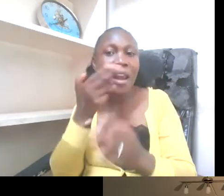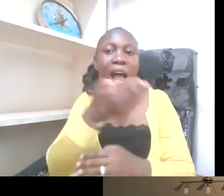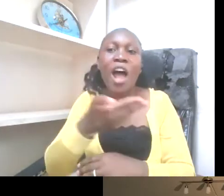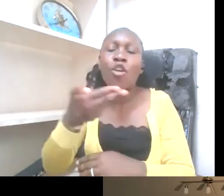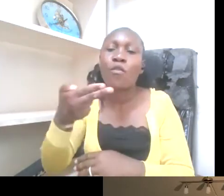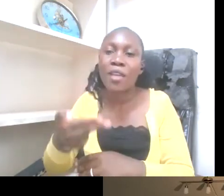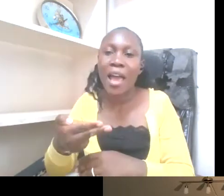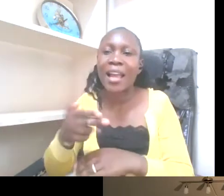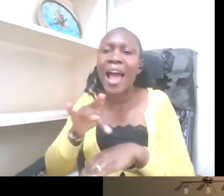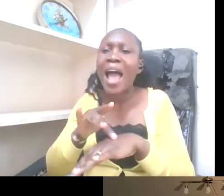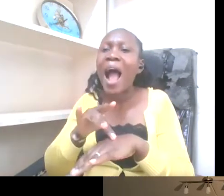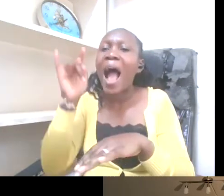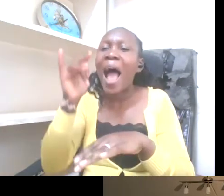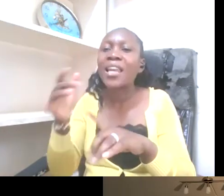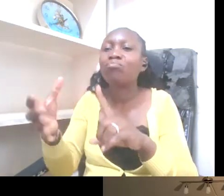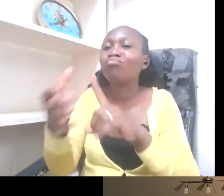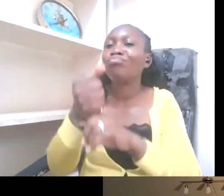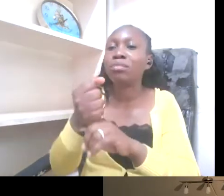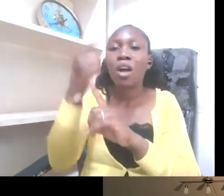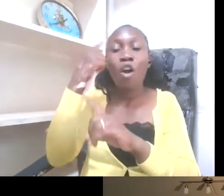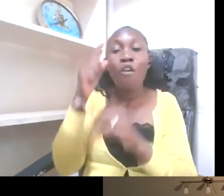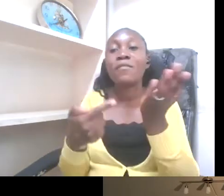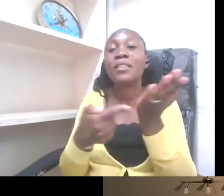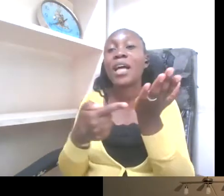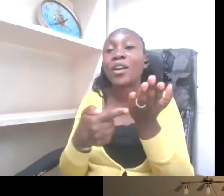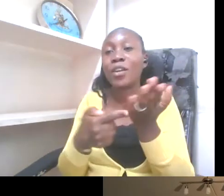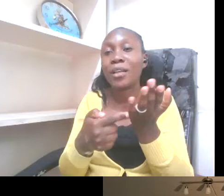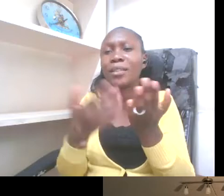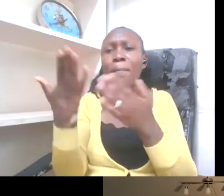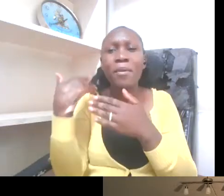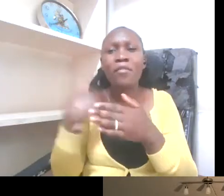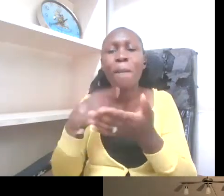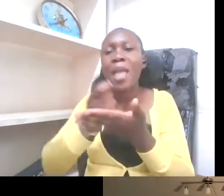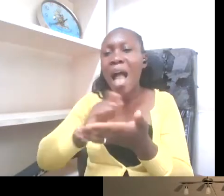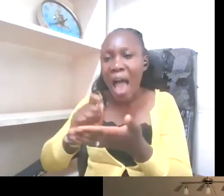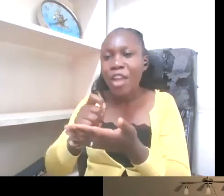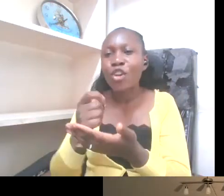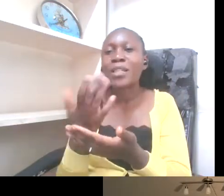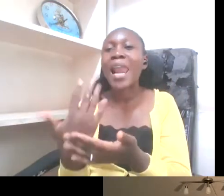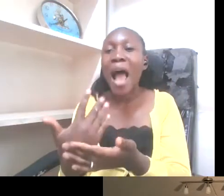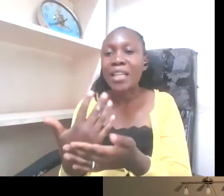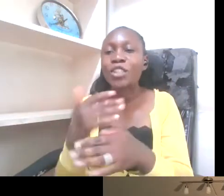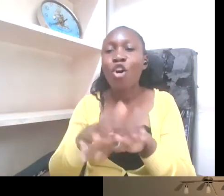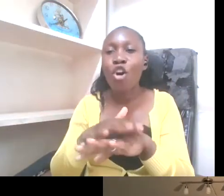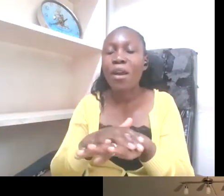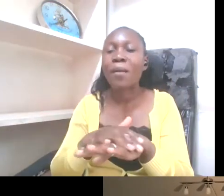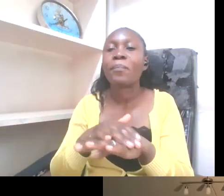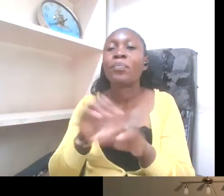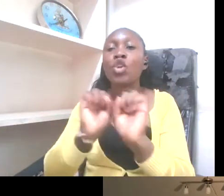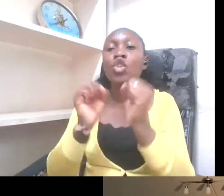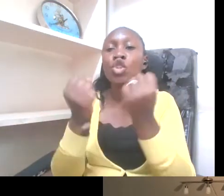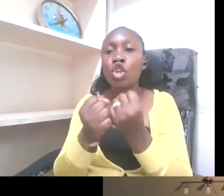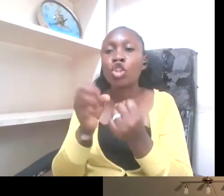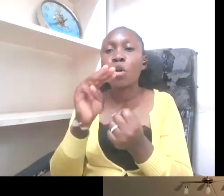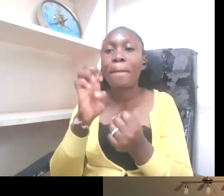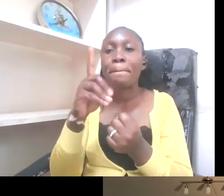of technology. And I wrote a journal article just on social media used by the deaf in Nairobi to do business.